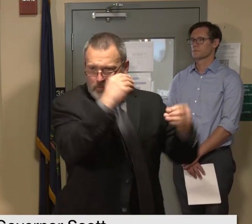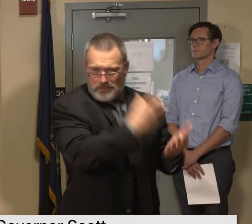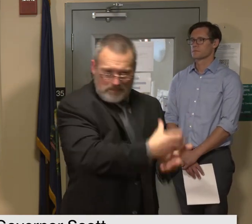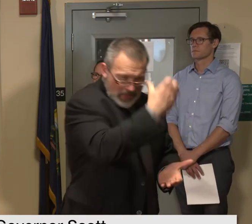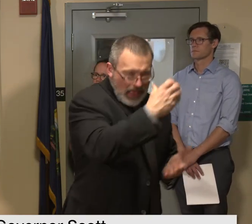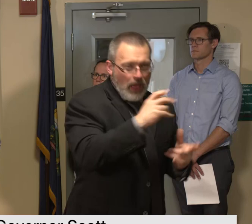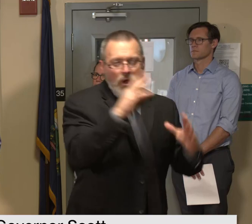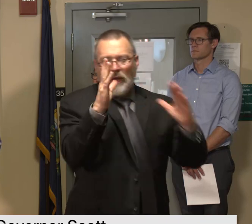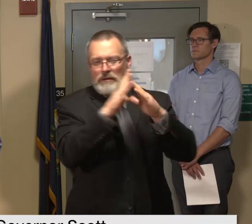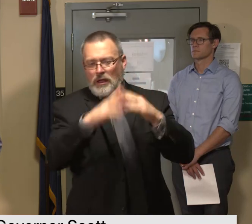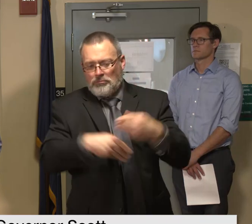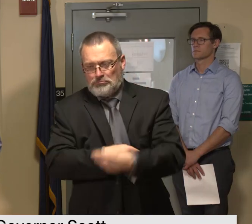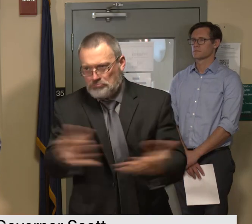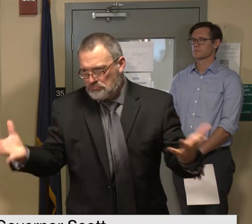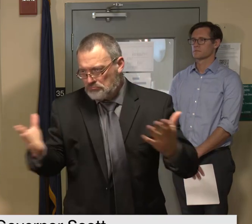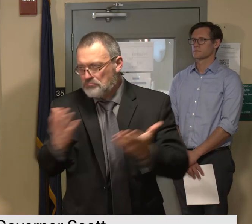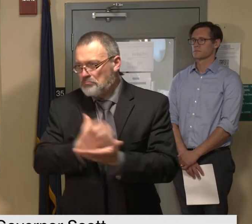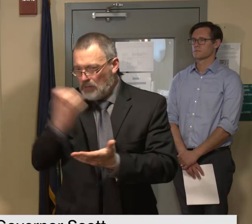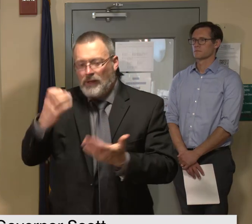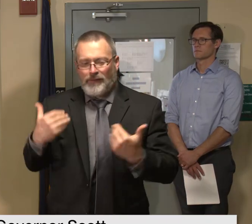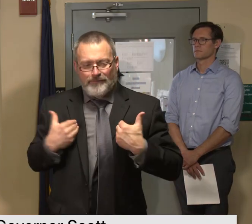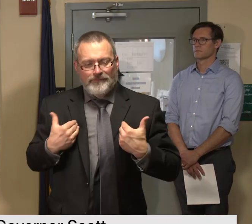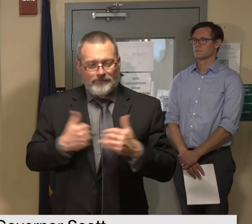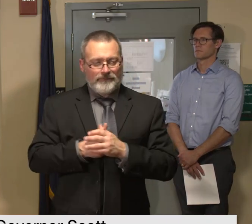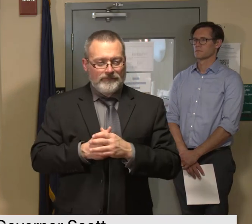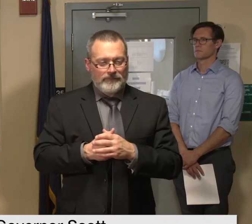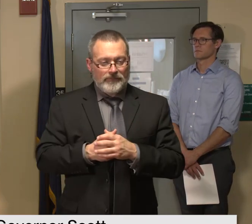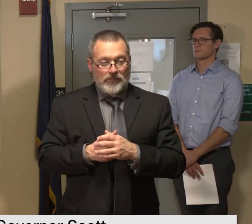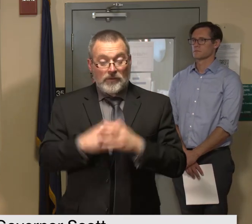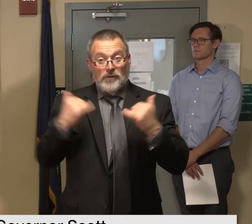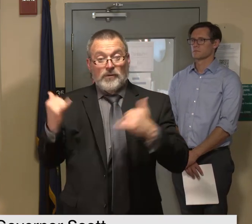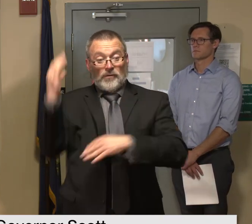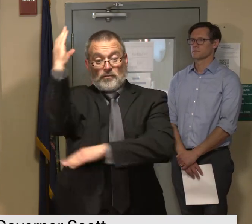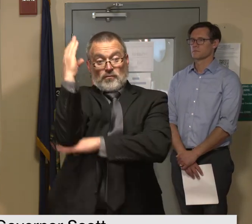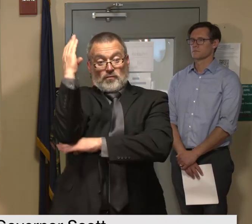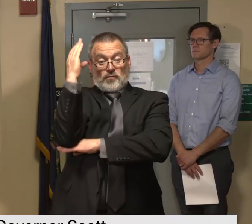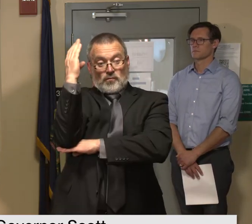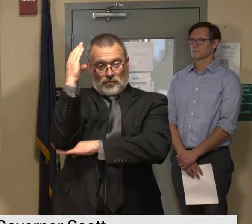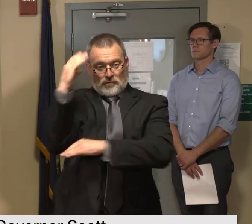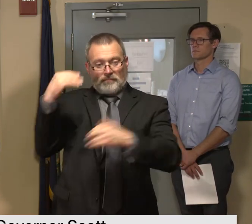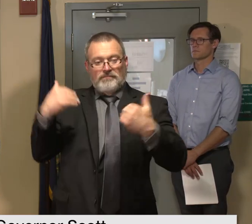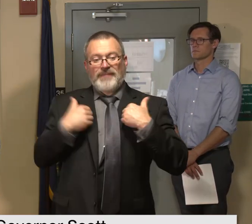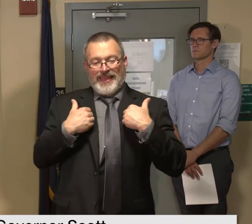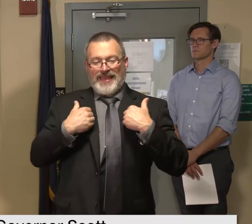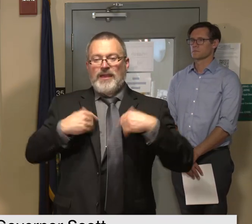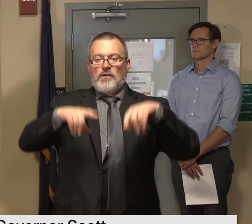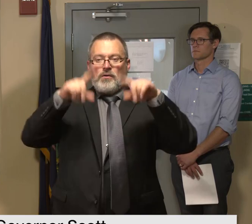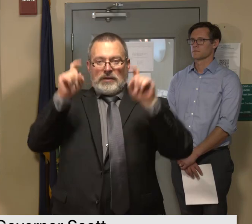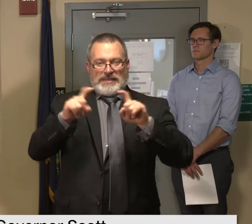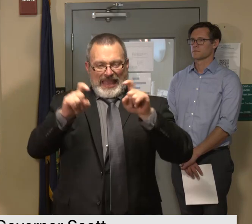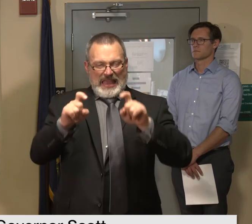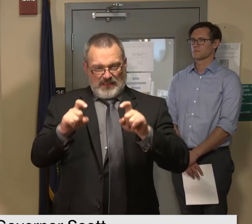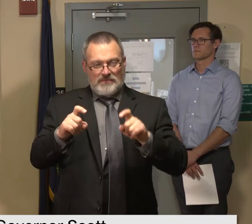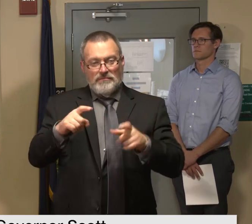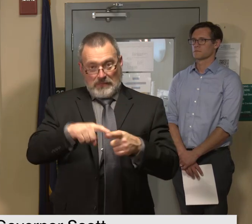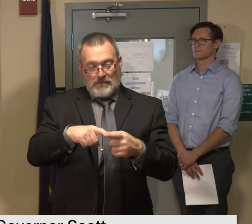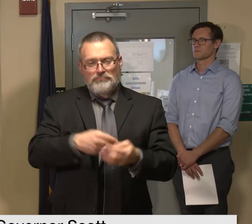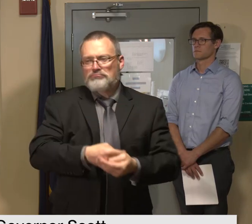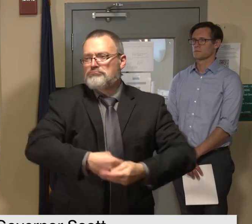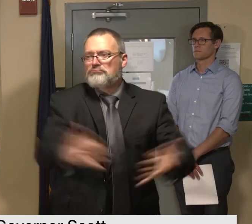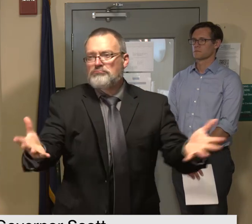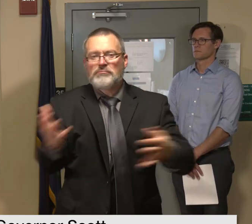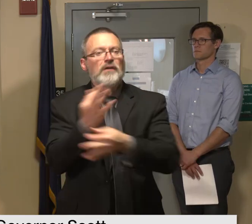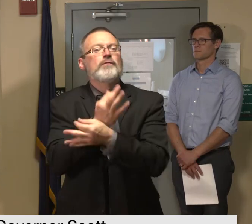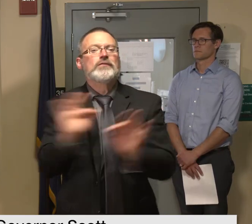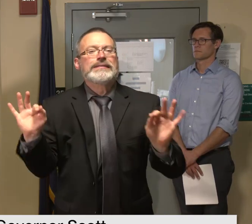starting at noon today water test kits will be available to order for free through our our